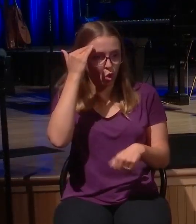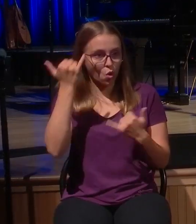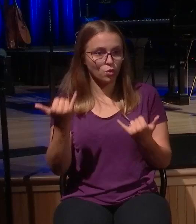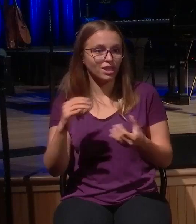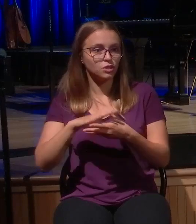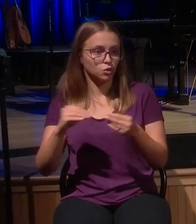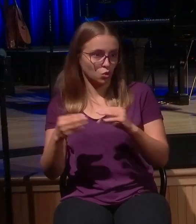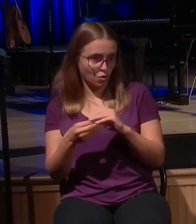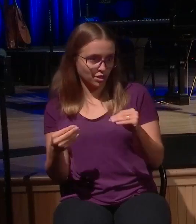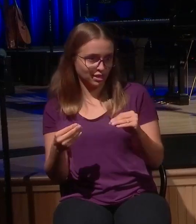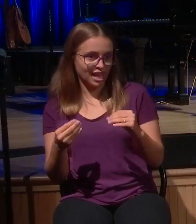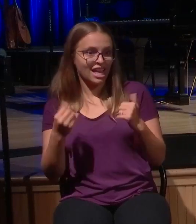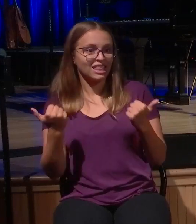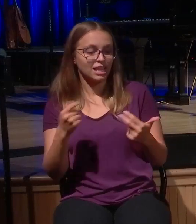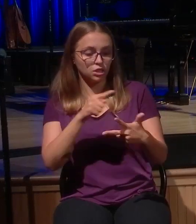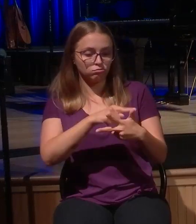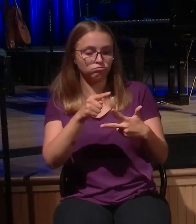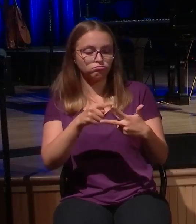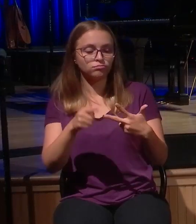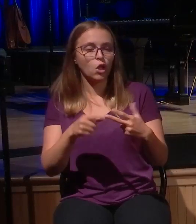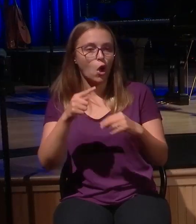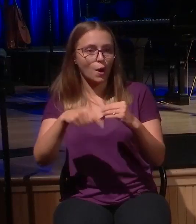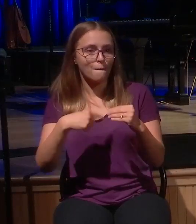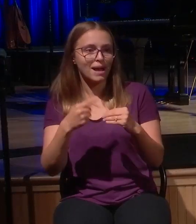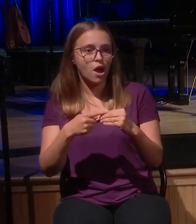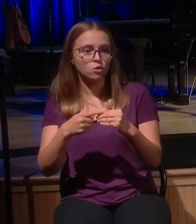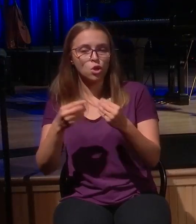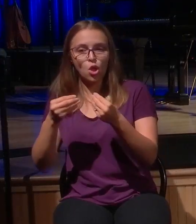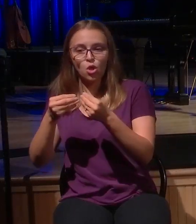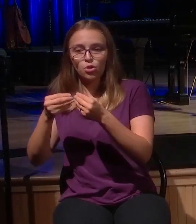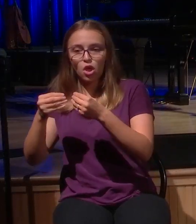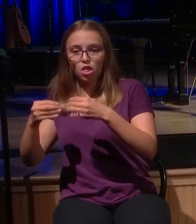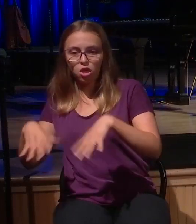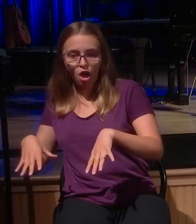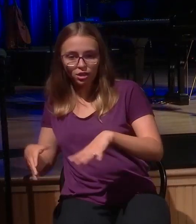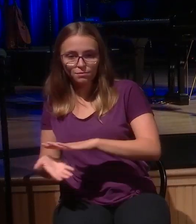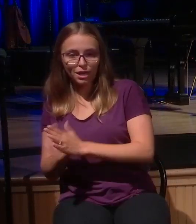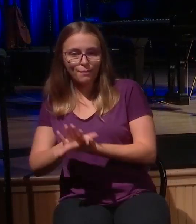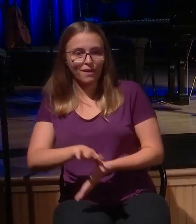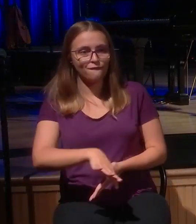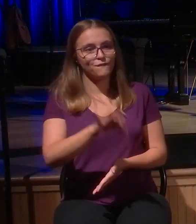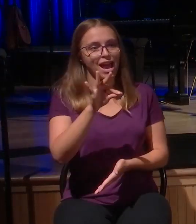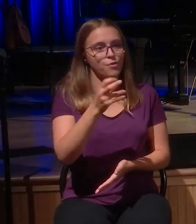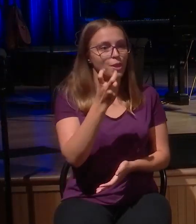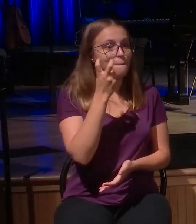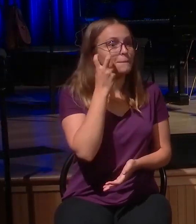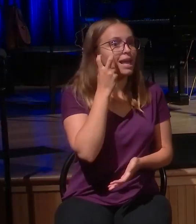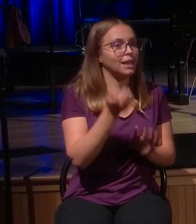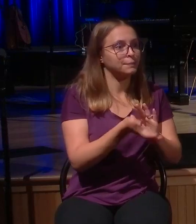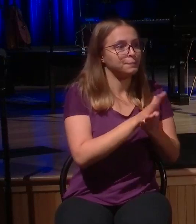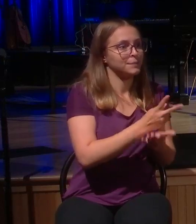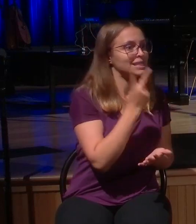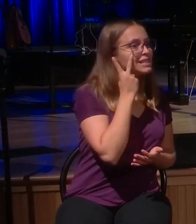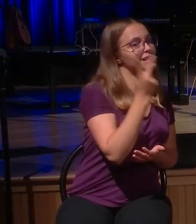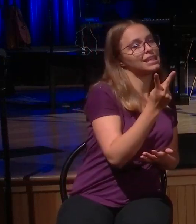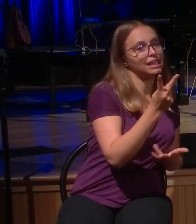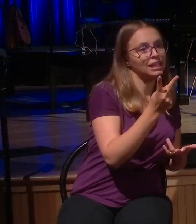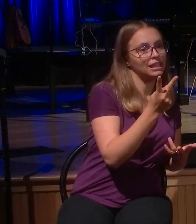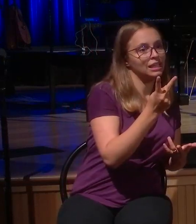the blind becoming those who see. It's about a God who is indeed a saving God. The stories are broken